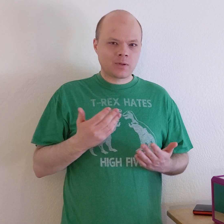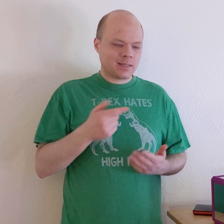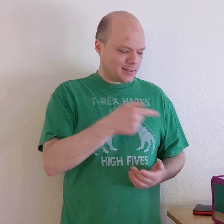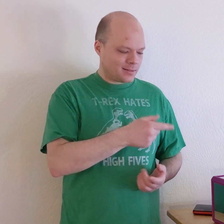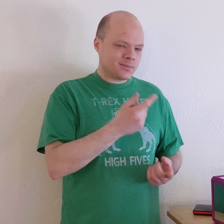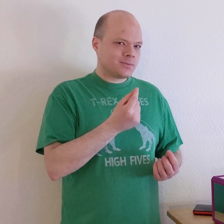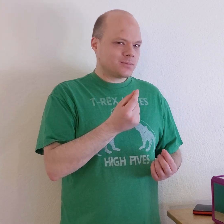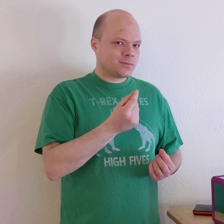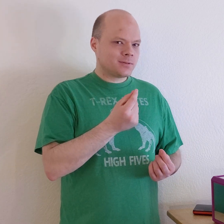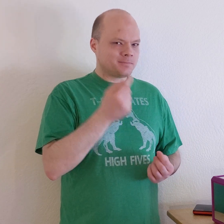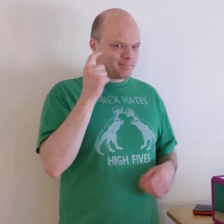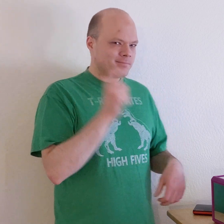What does it do? Notice.